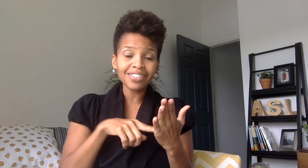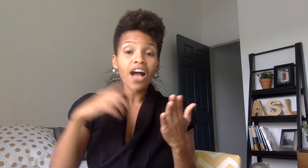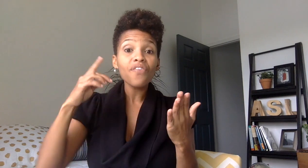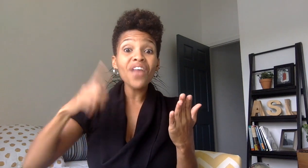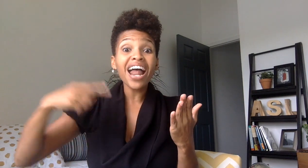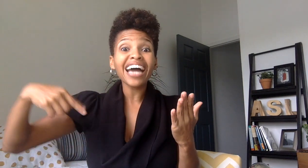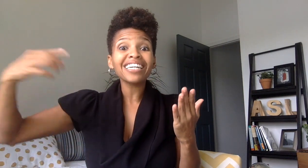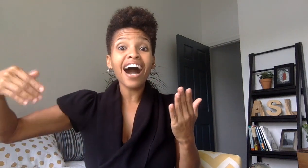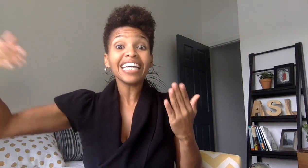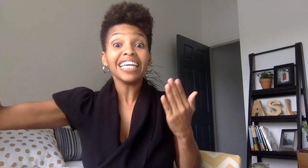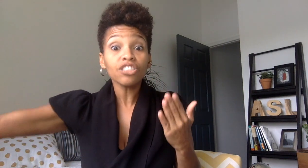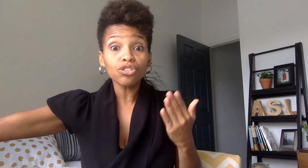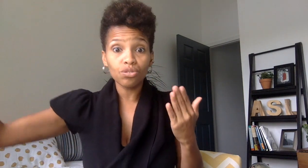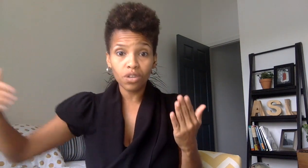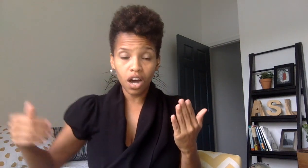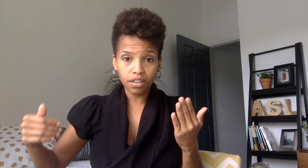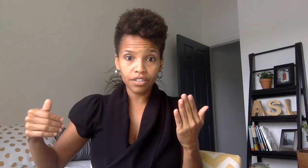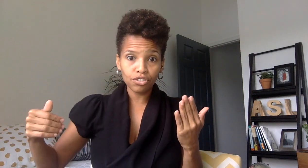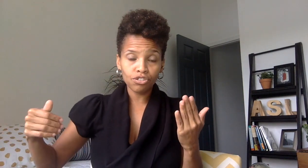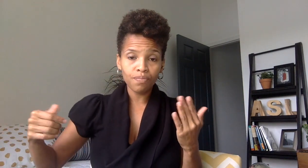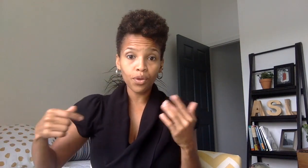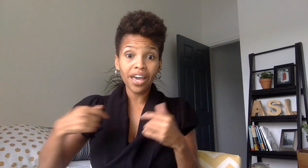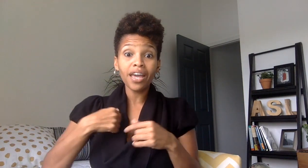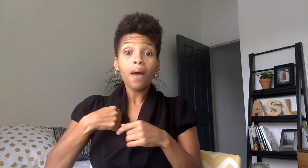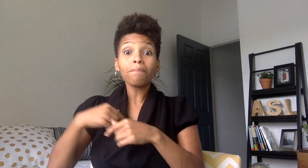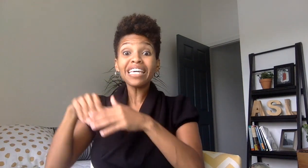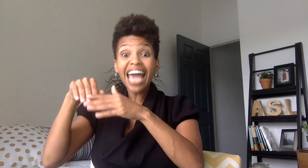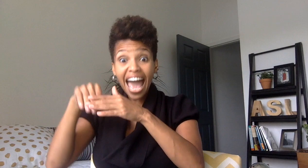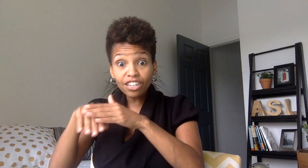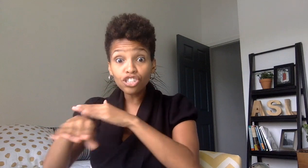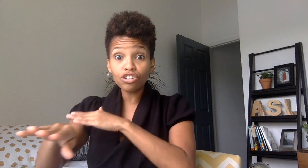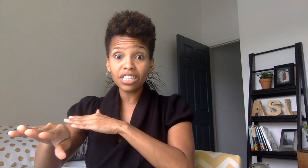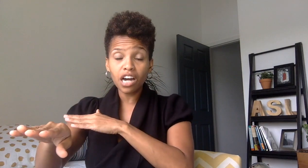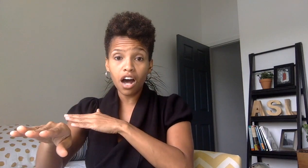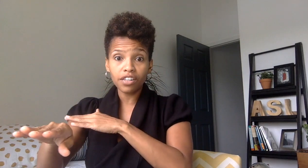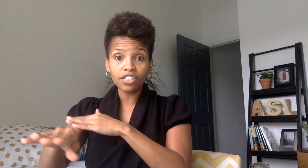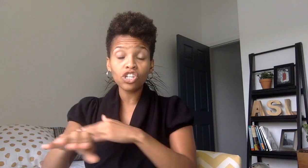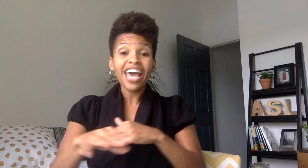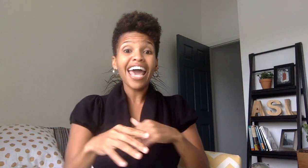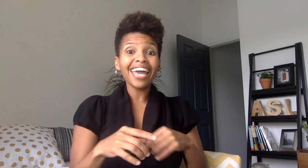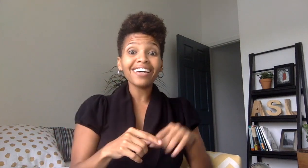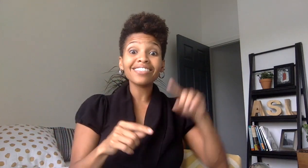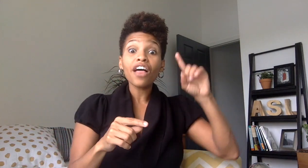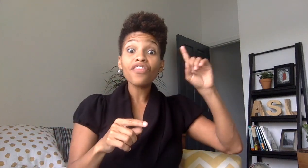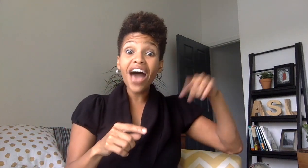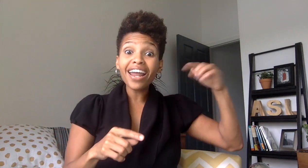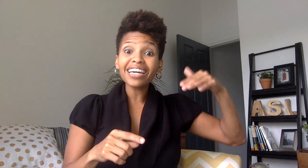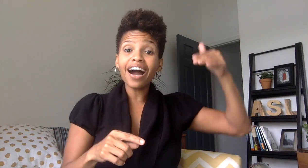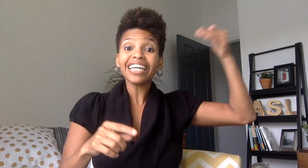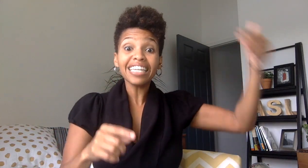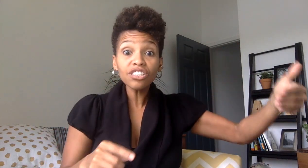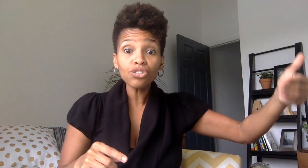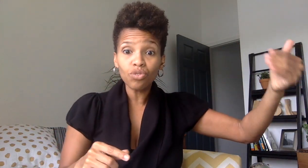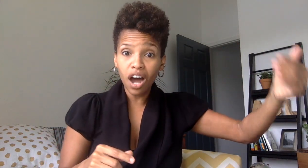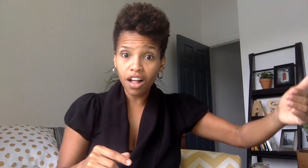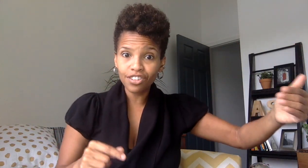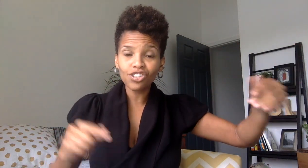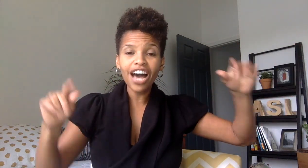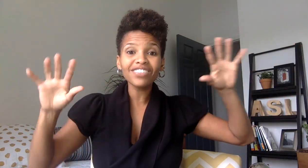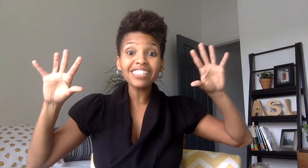that i got into college okay me entering college and that i got into college has a